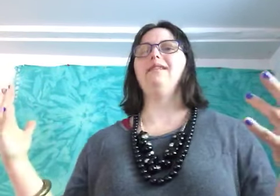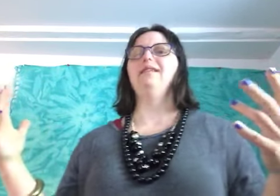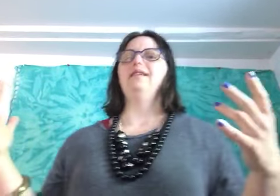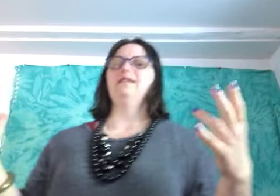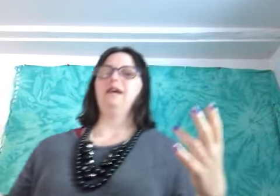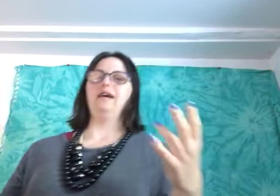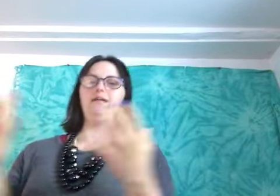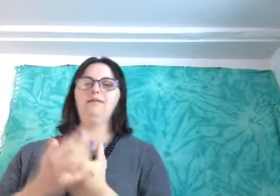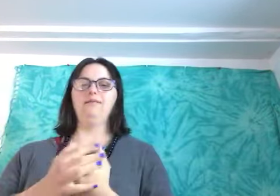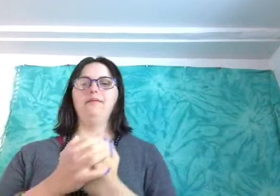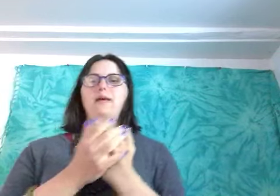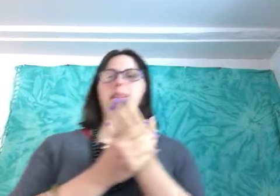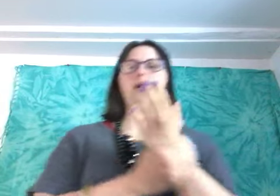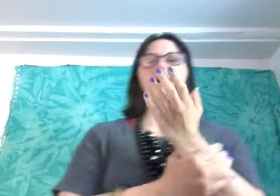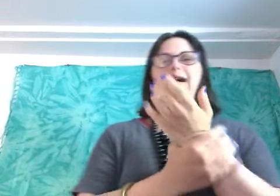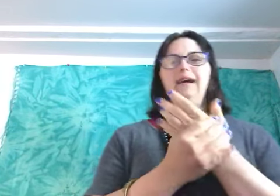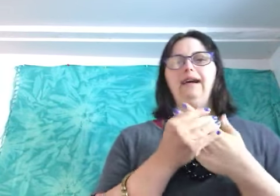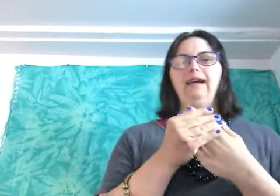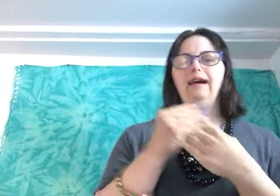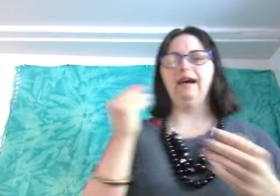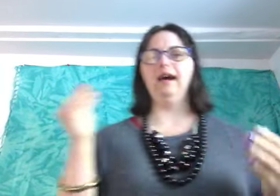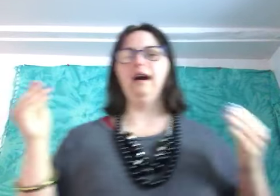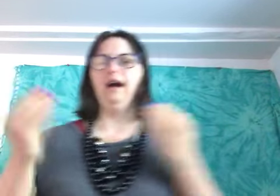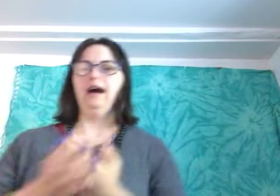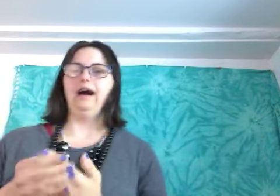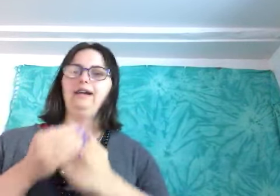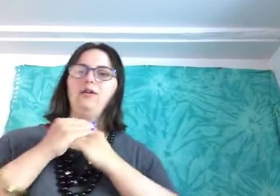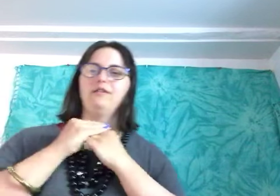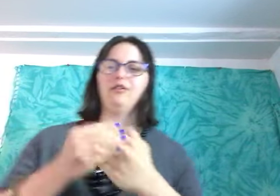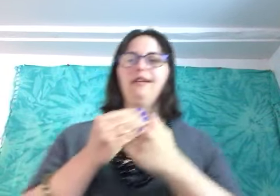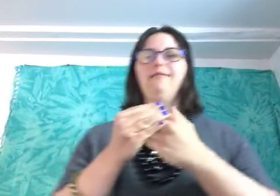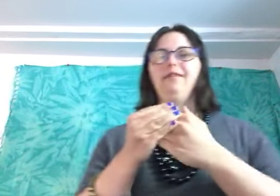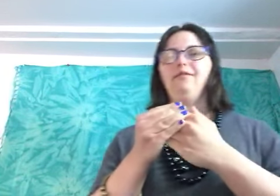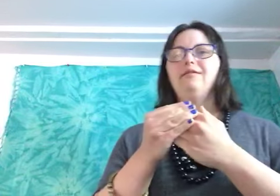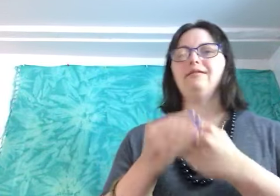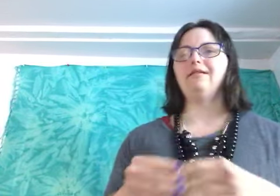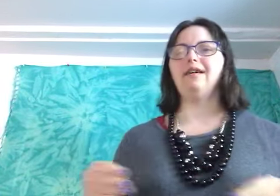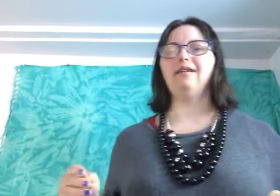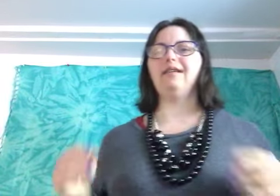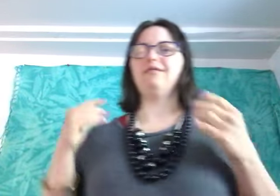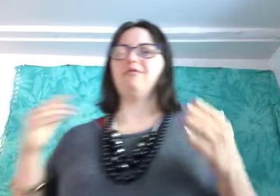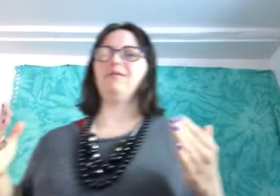I I know it's hard to get views and subscribers